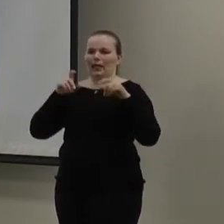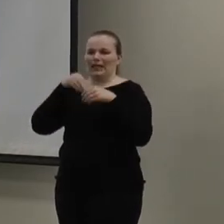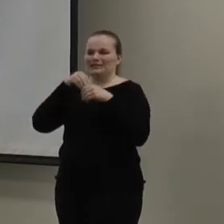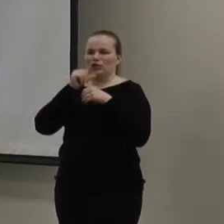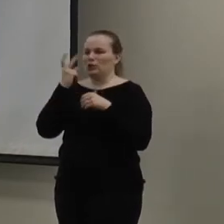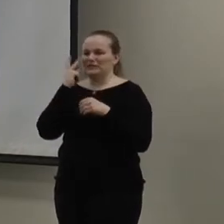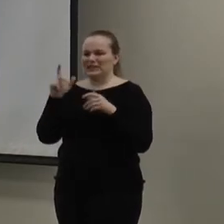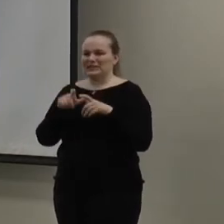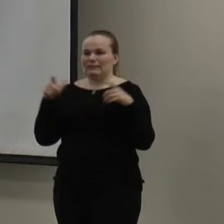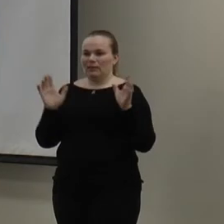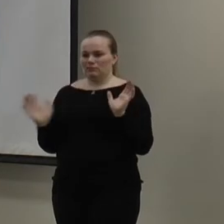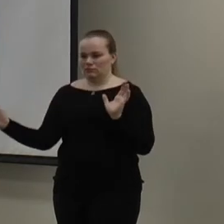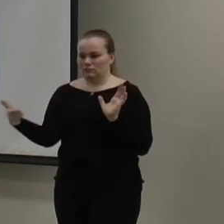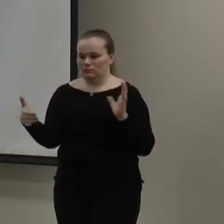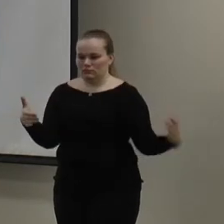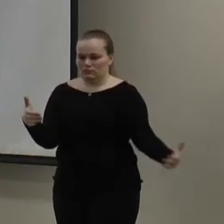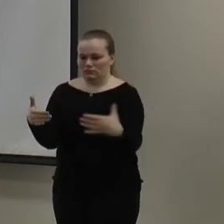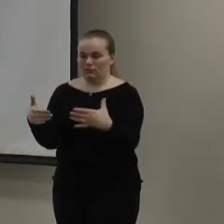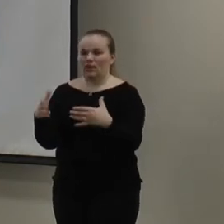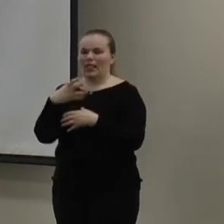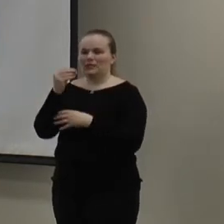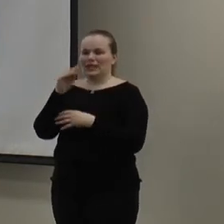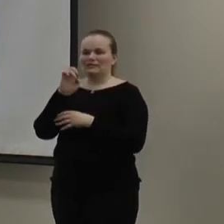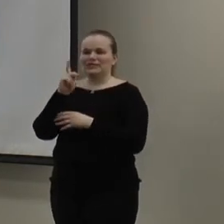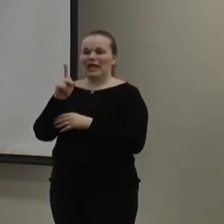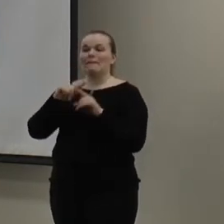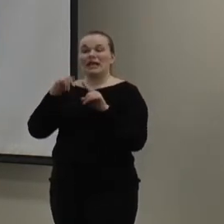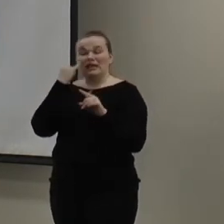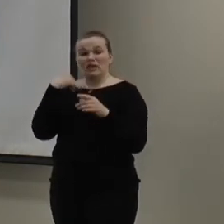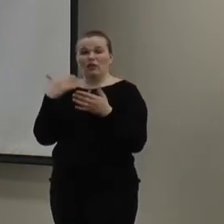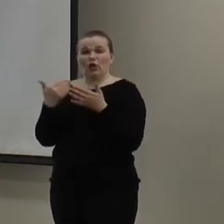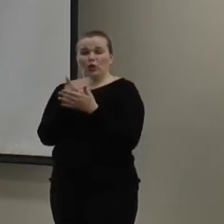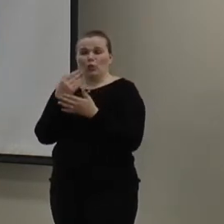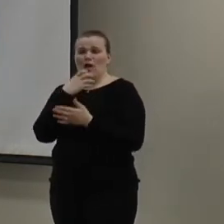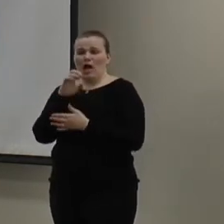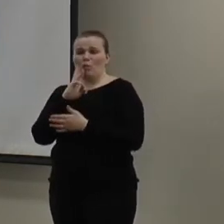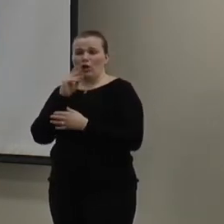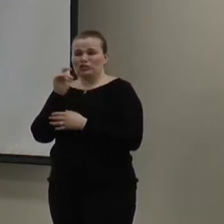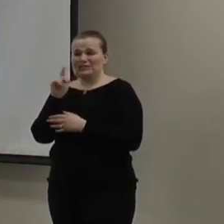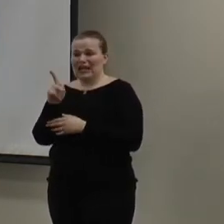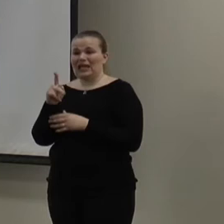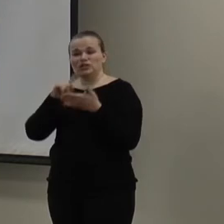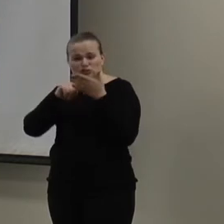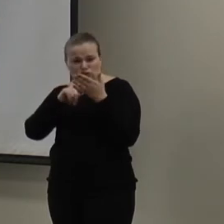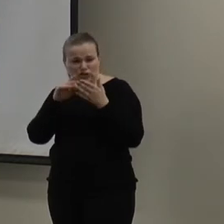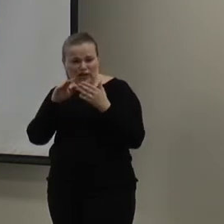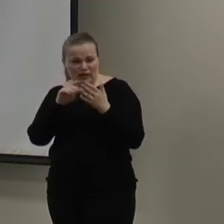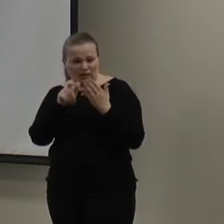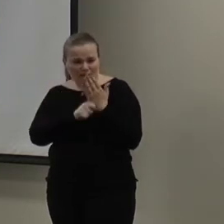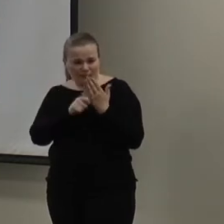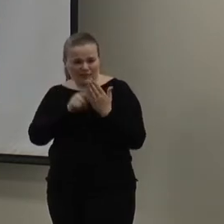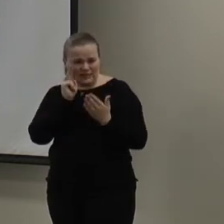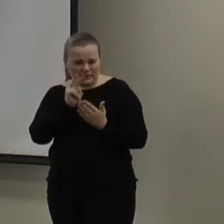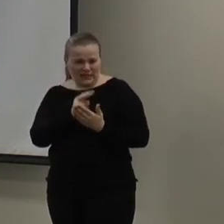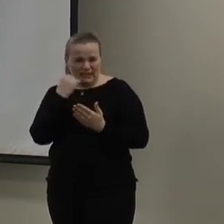you won't see this big covering around it, but it's already in there. So, if you have any more hot water tanks, check the manual and make sure that it's